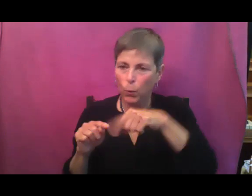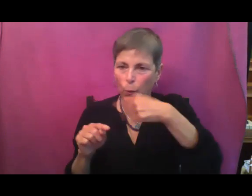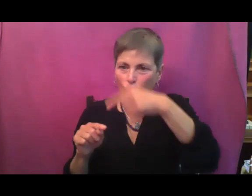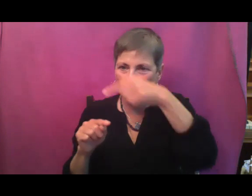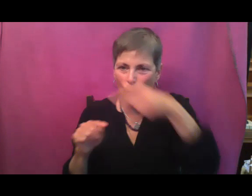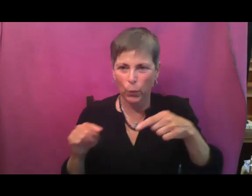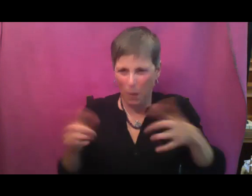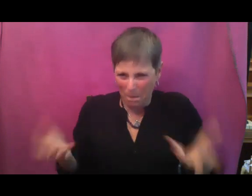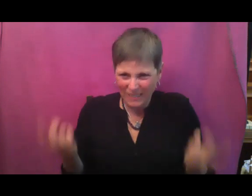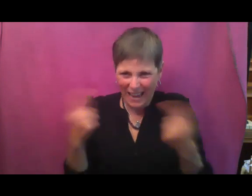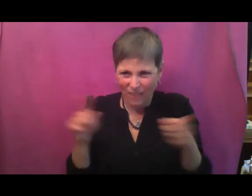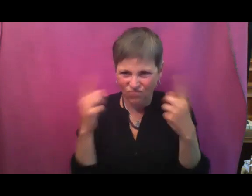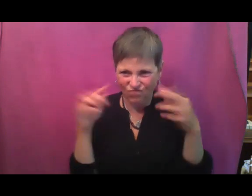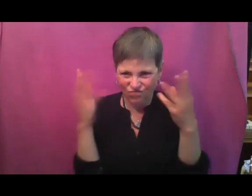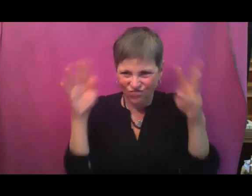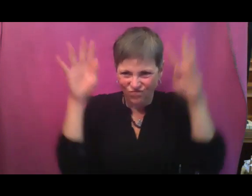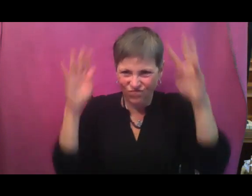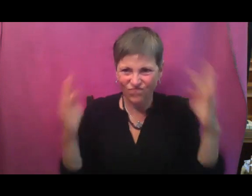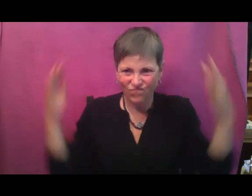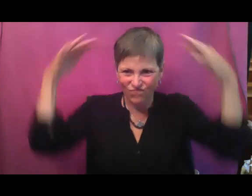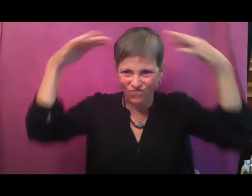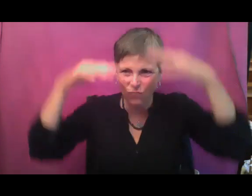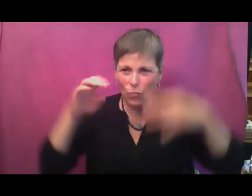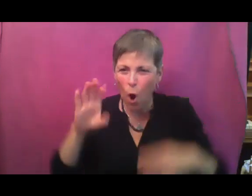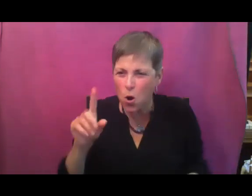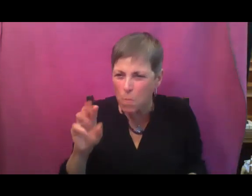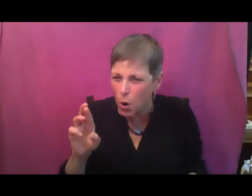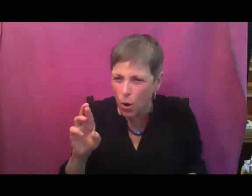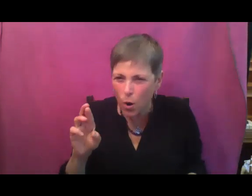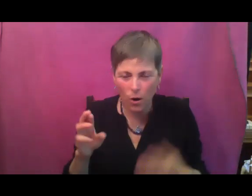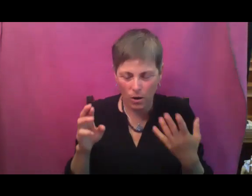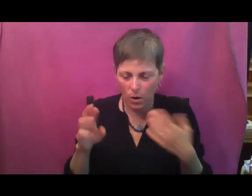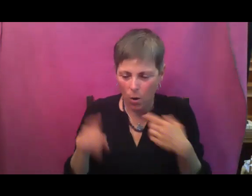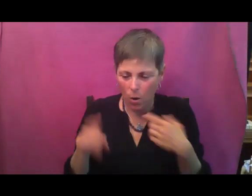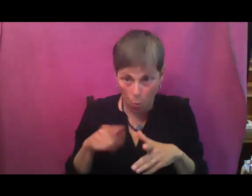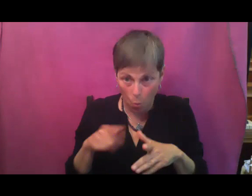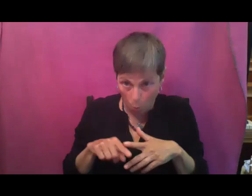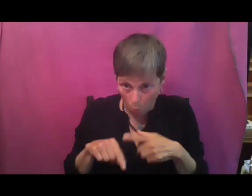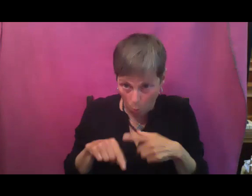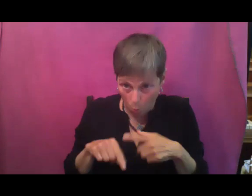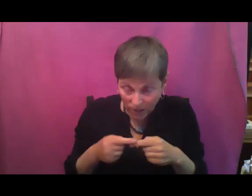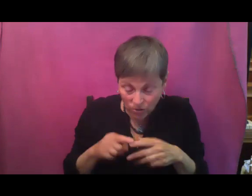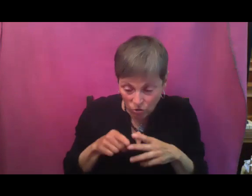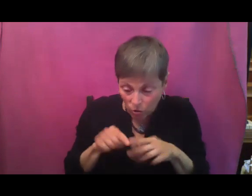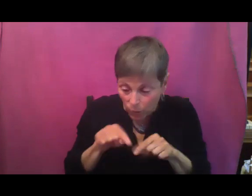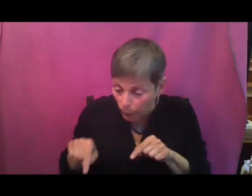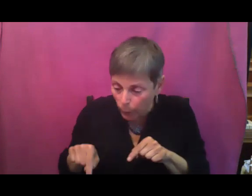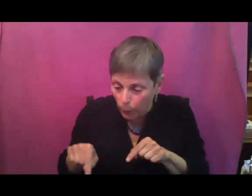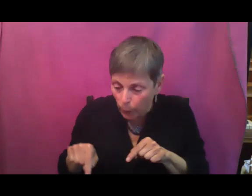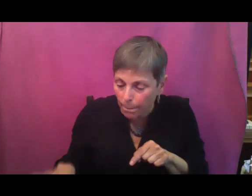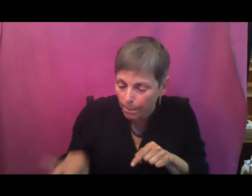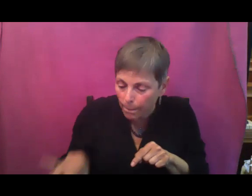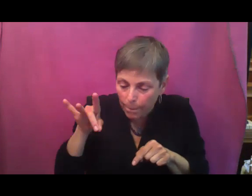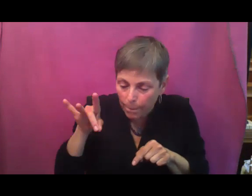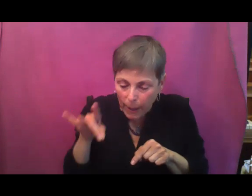or bent as an arbor. Just lay those leaves, and just as they're beginning to run, lay them on that trellising. And then